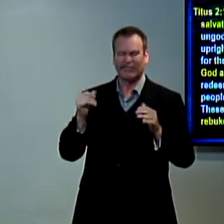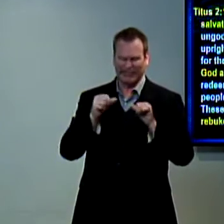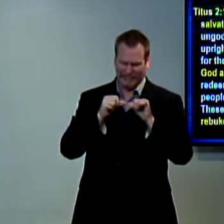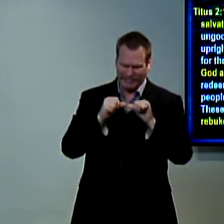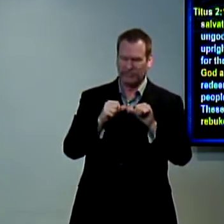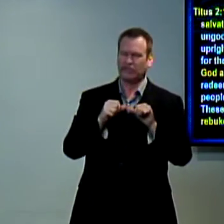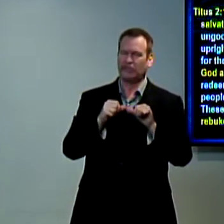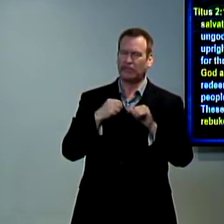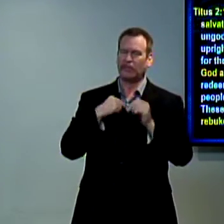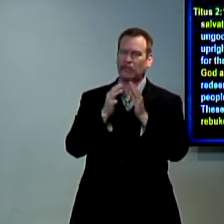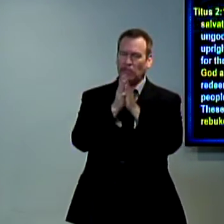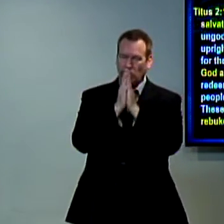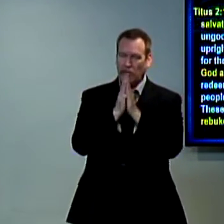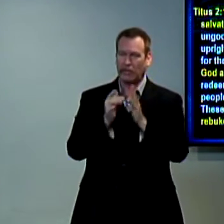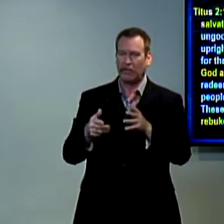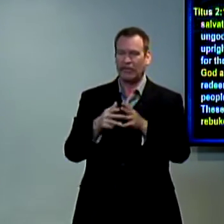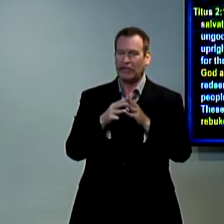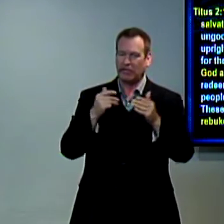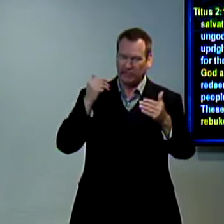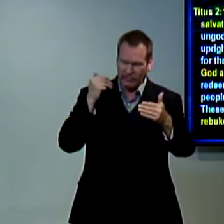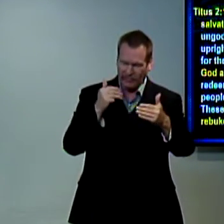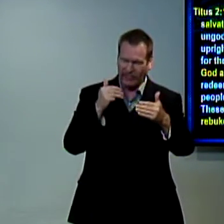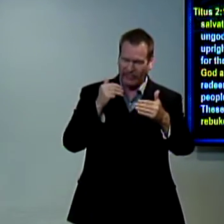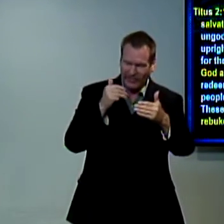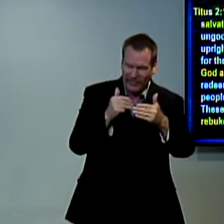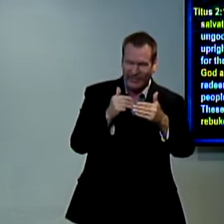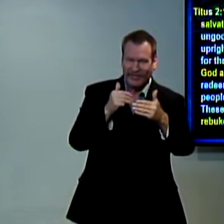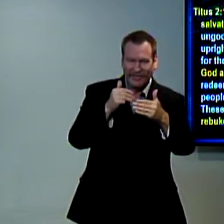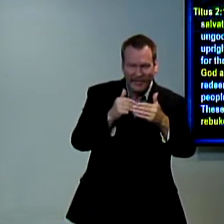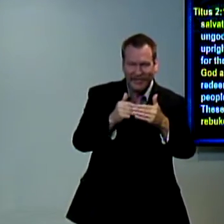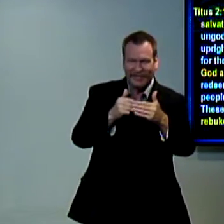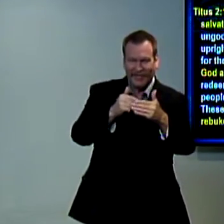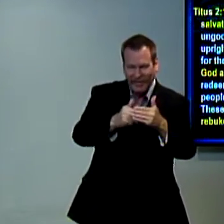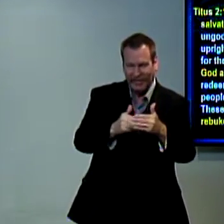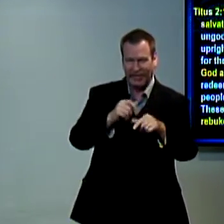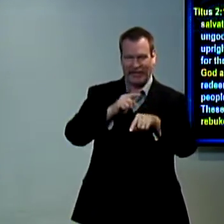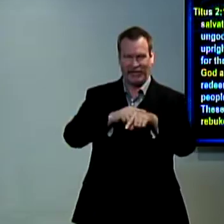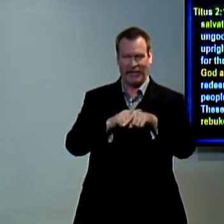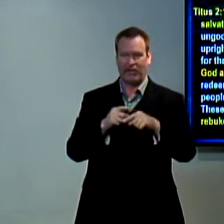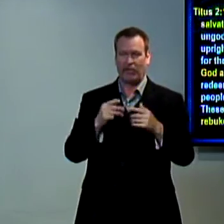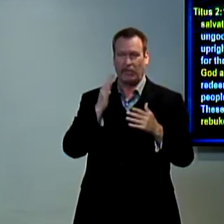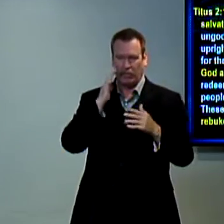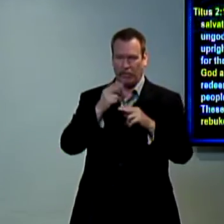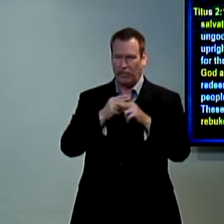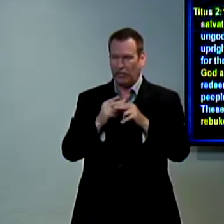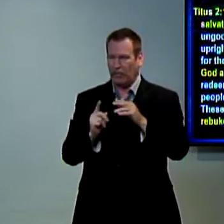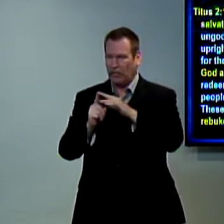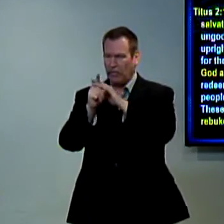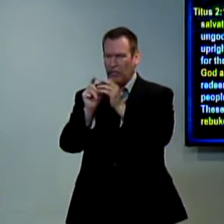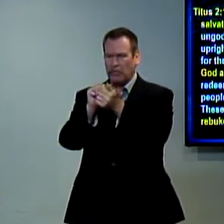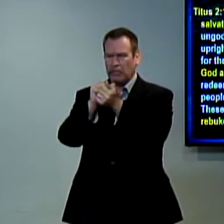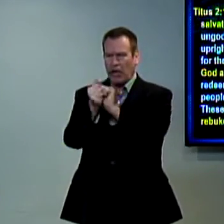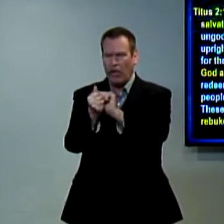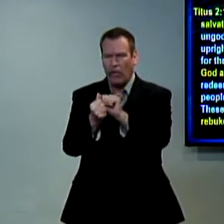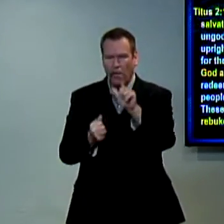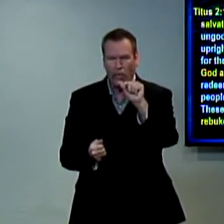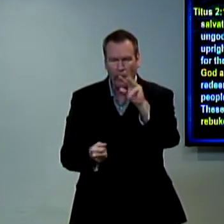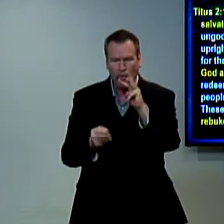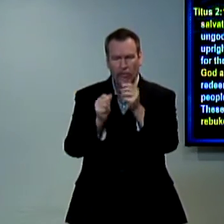the gospel I will continue and I will continue to pray for America because the time is coming when